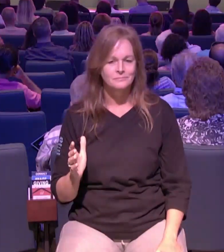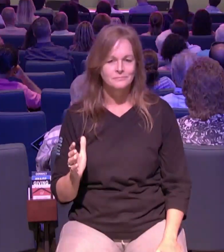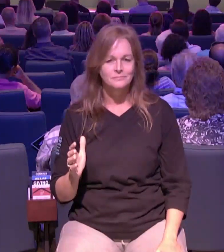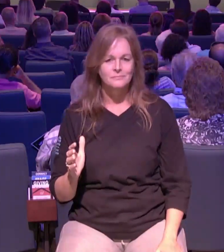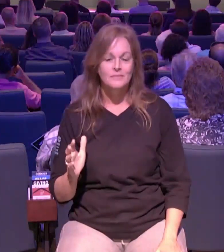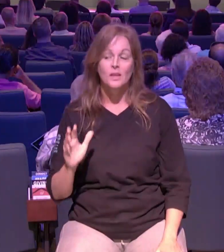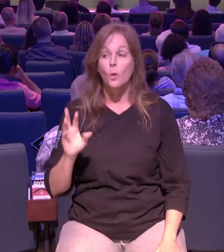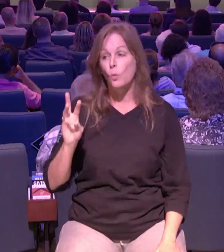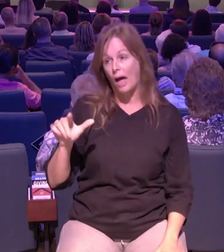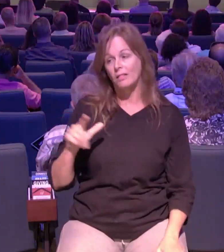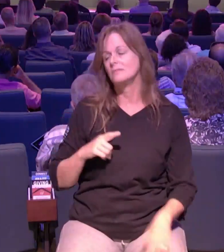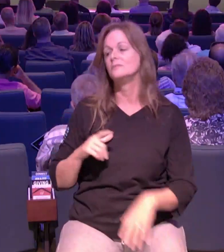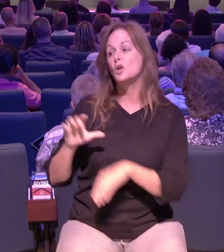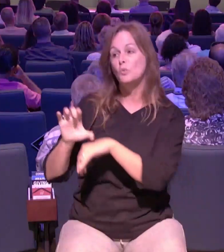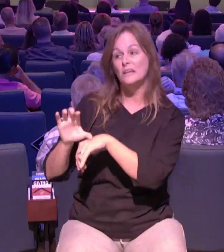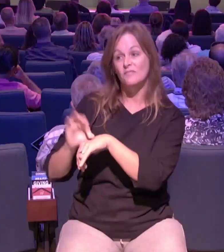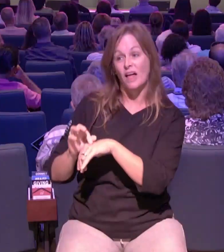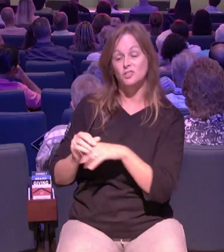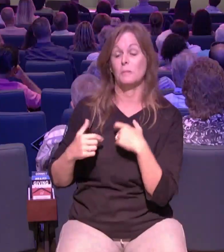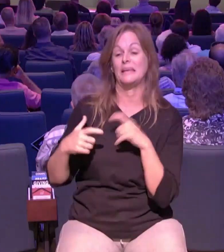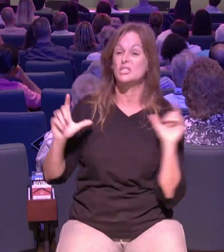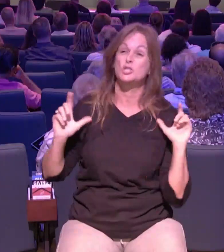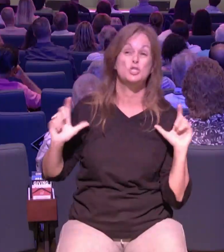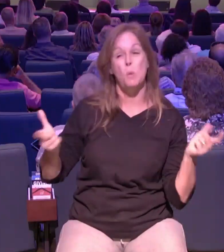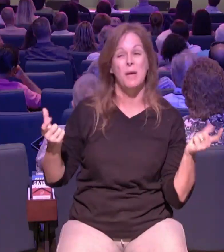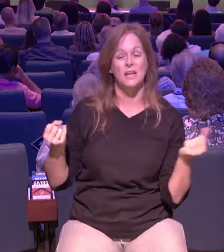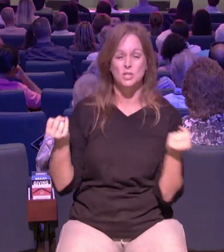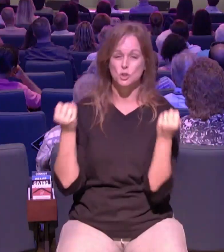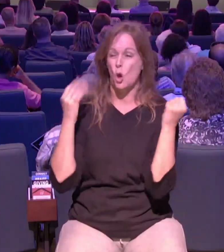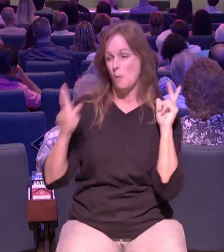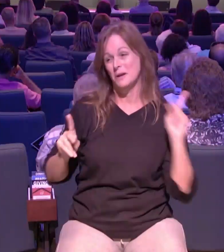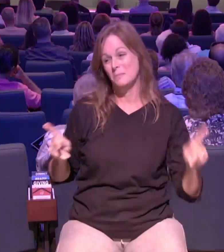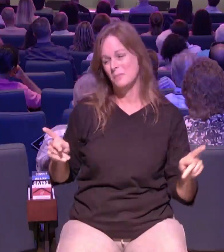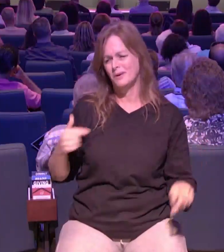well christ fellowship is so big you don't need me